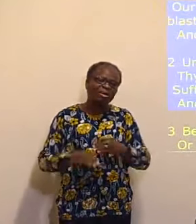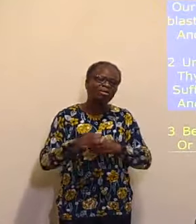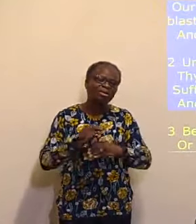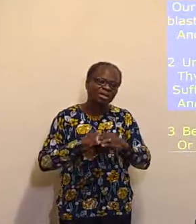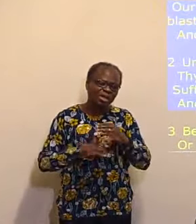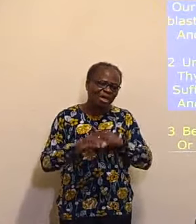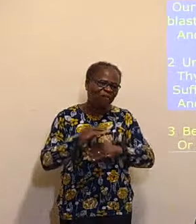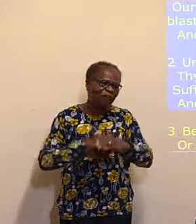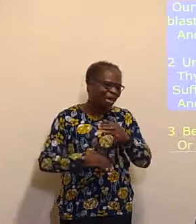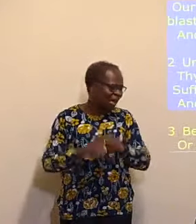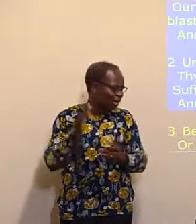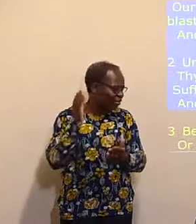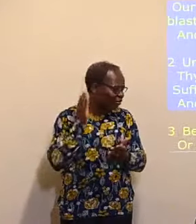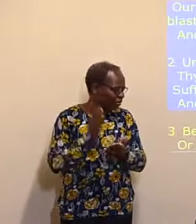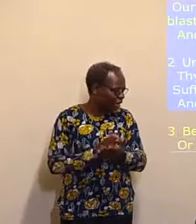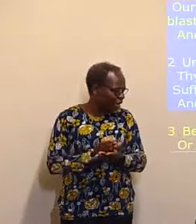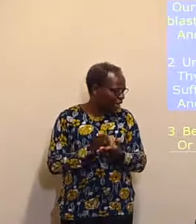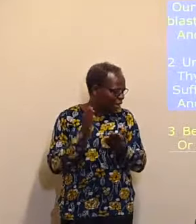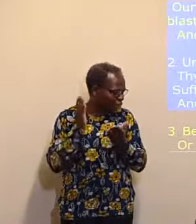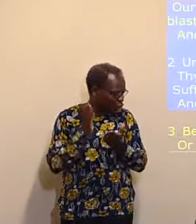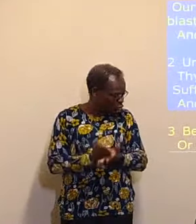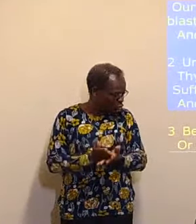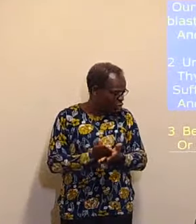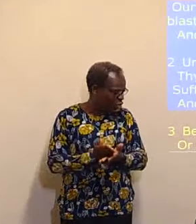defense is shown